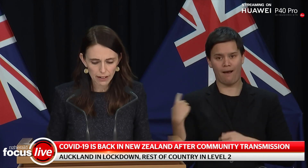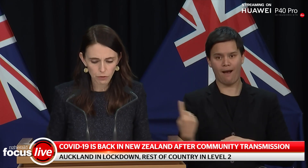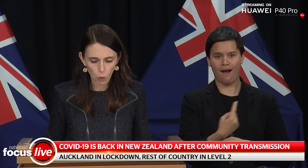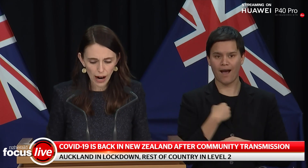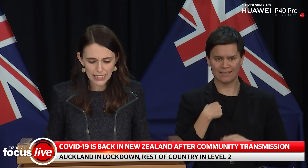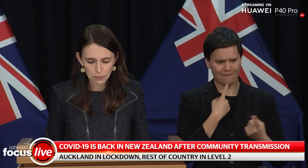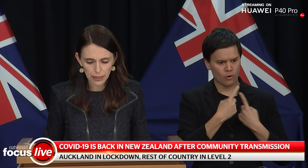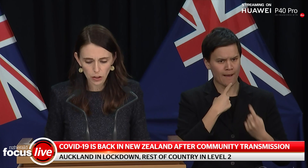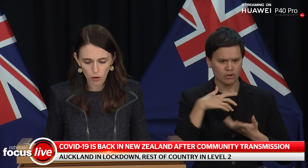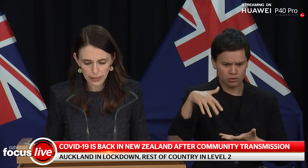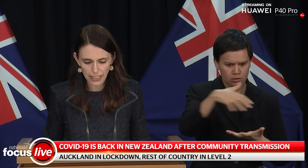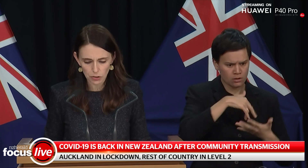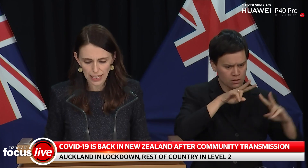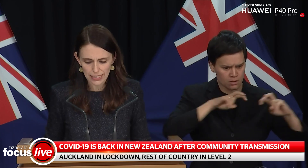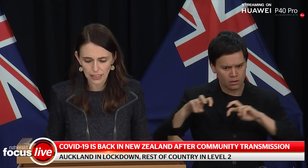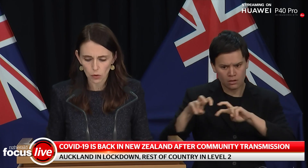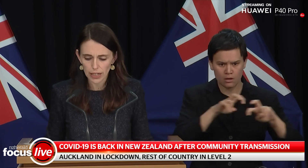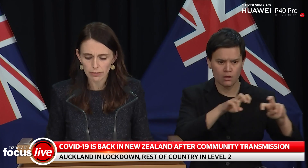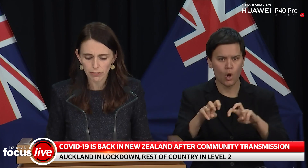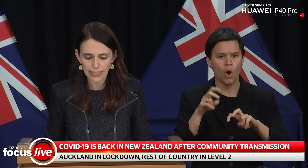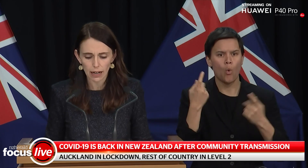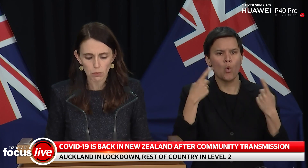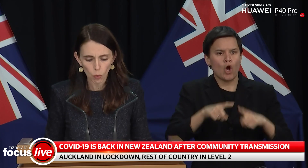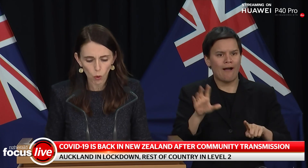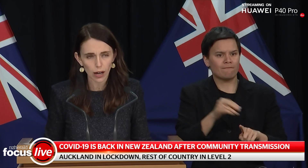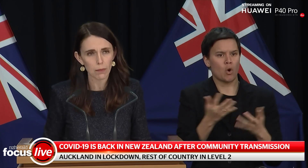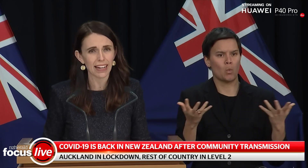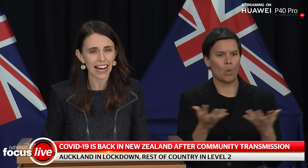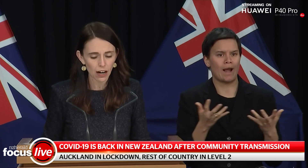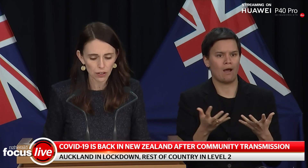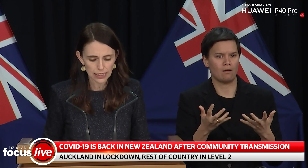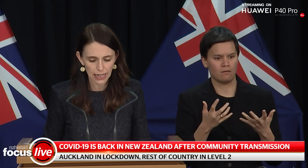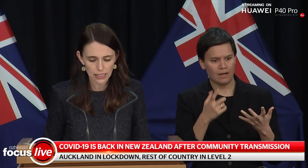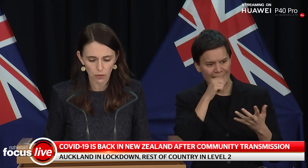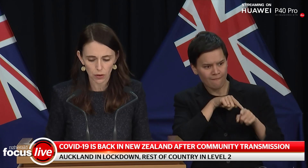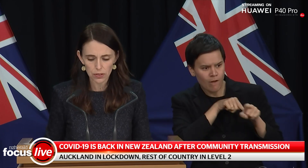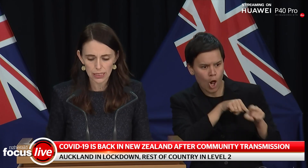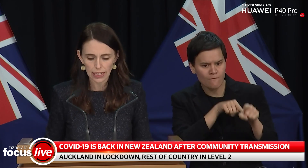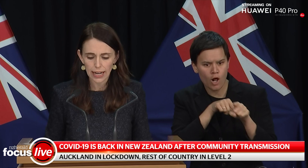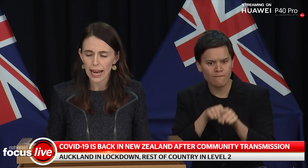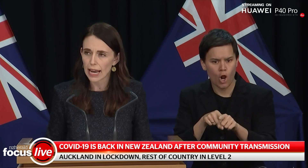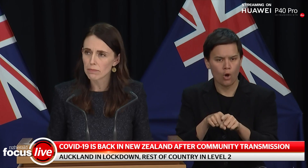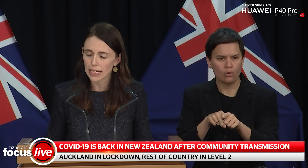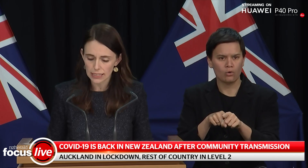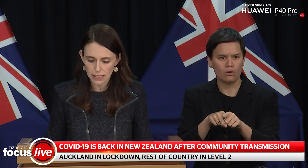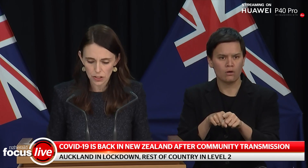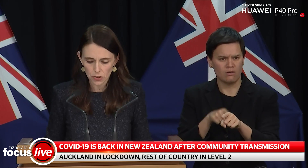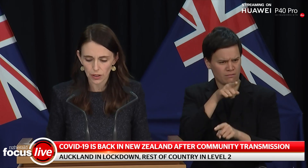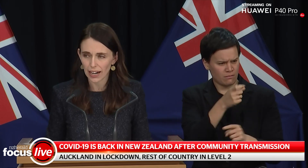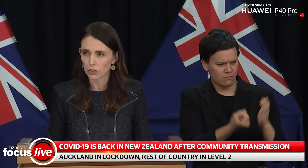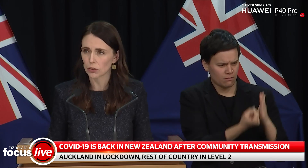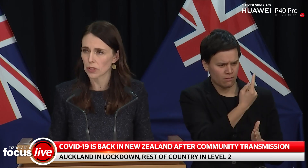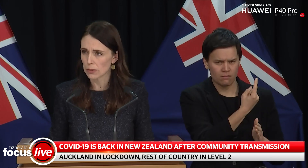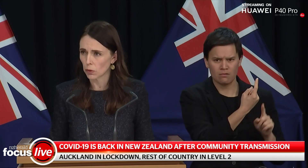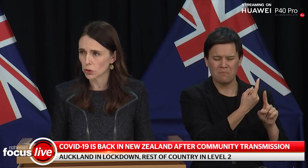sure we have widespread contact tracing so we can find out more about how this case arose and make decisions